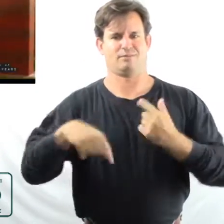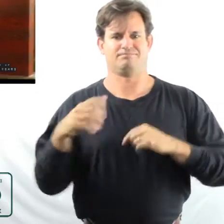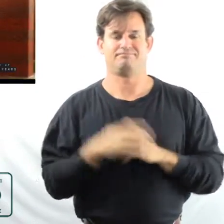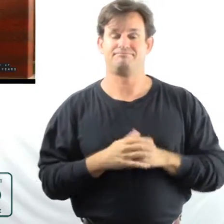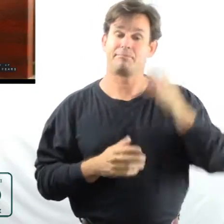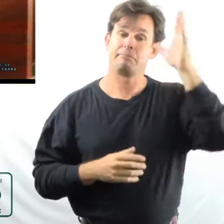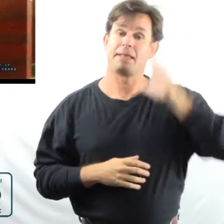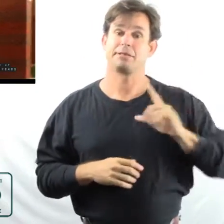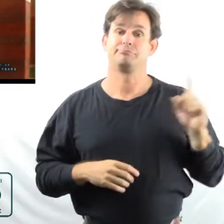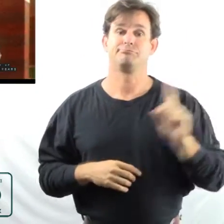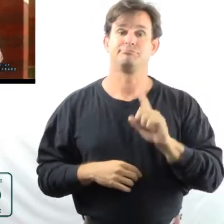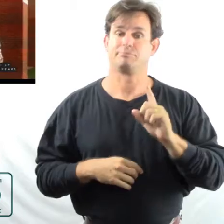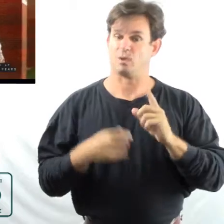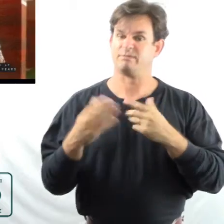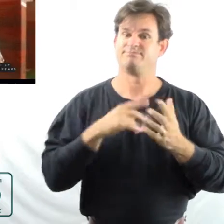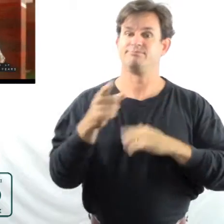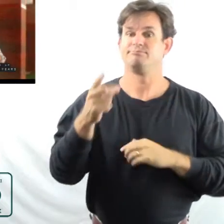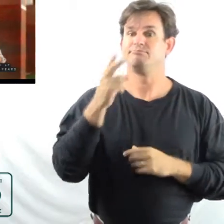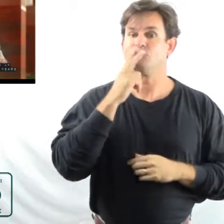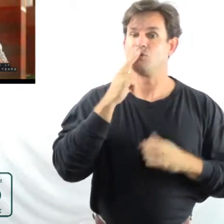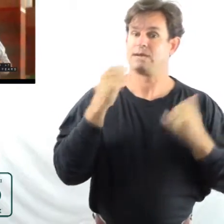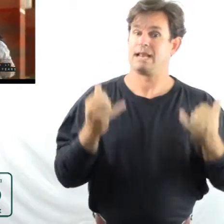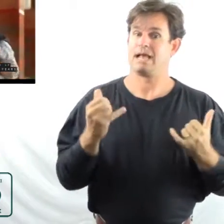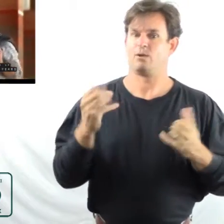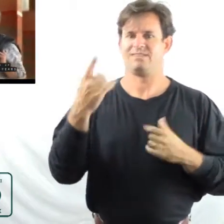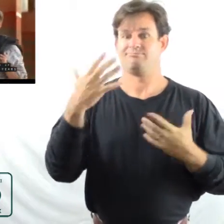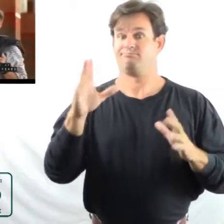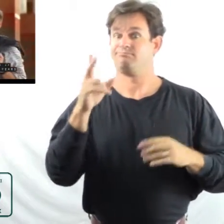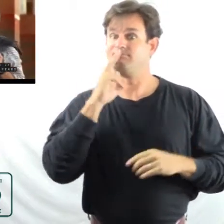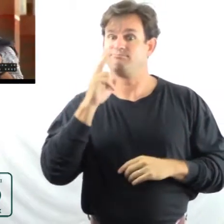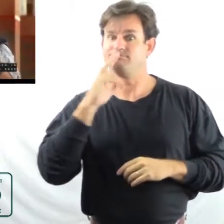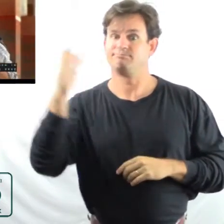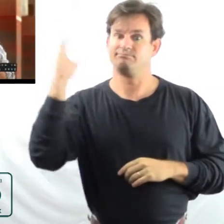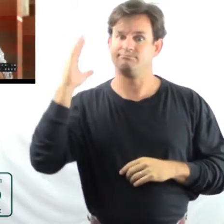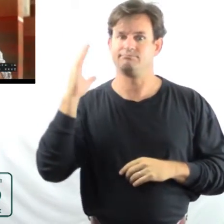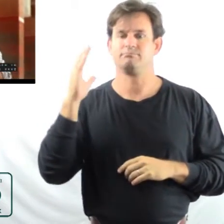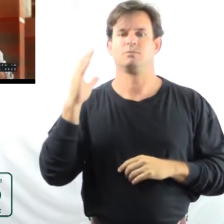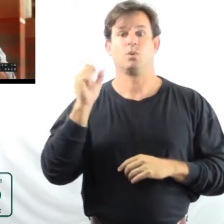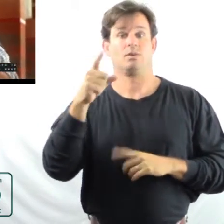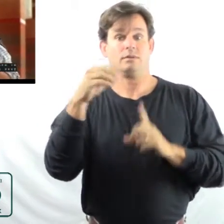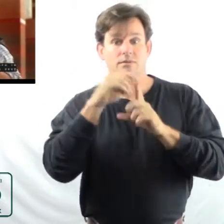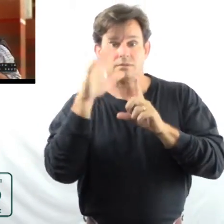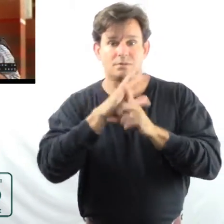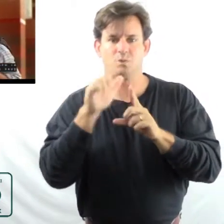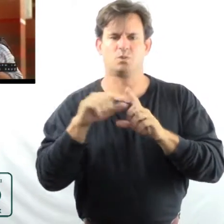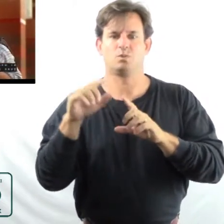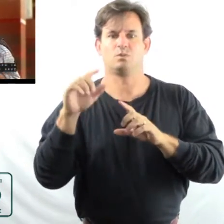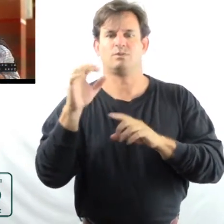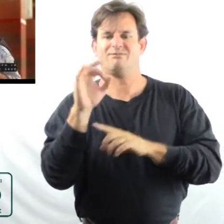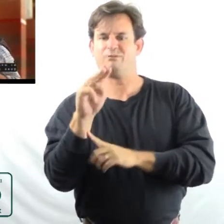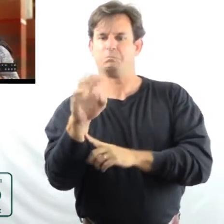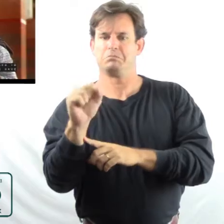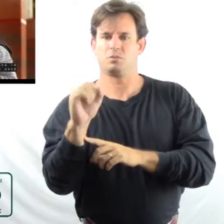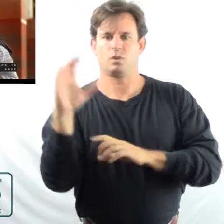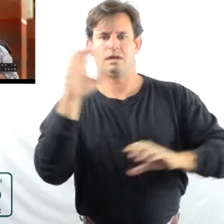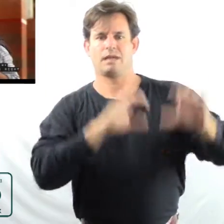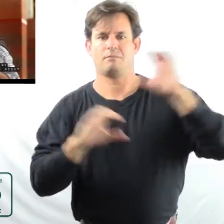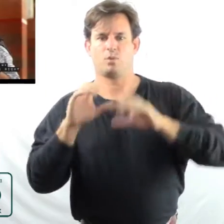So, if you smoke now, or if you've ever smoked, even years ago, or you've been exposed to fumes or chemicals, or you have any of the